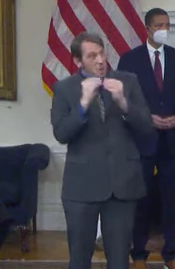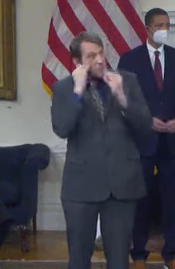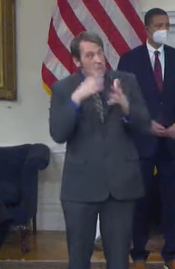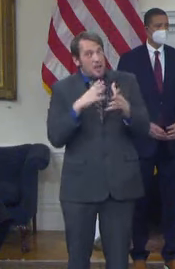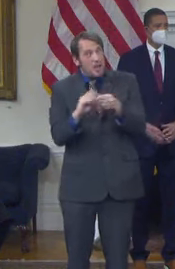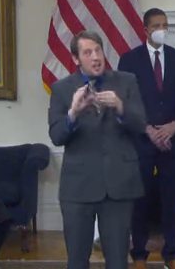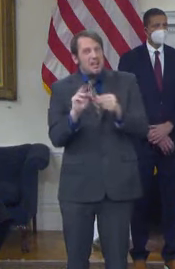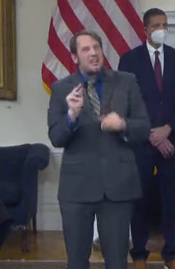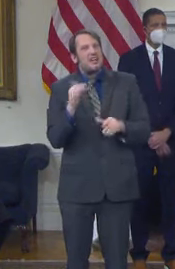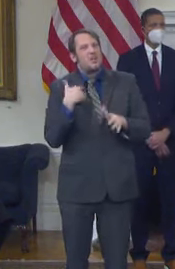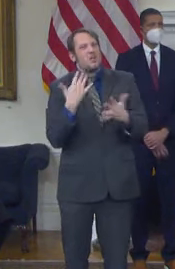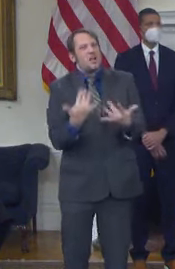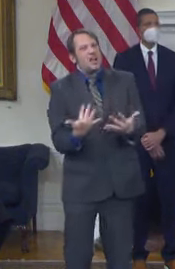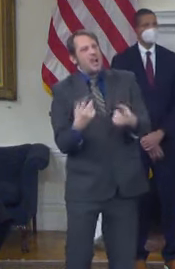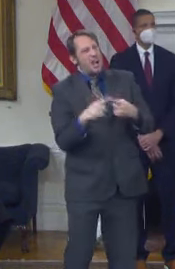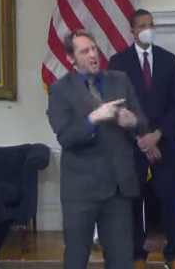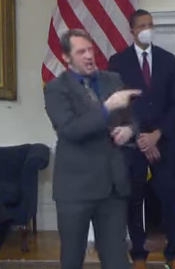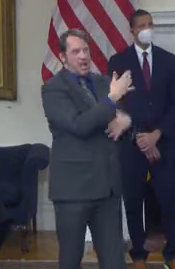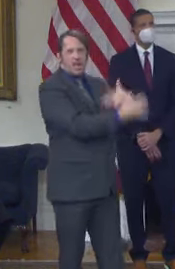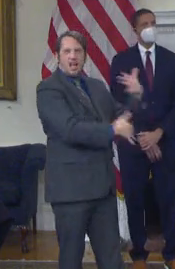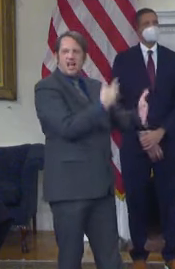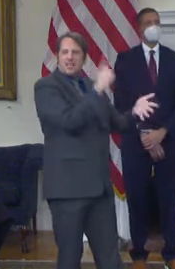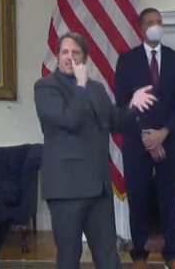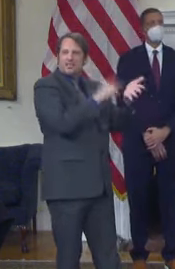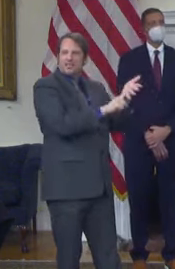transparent as possible, but we also want to catch the bad guys.